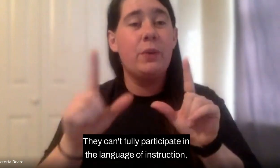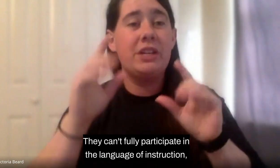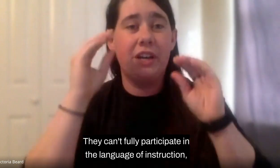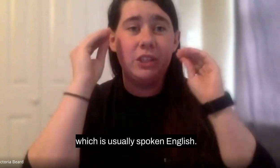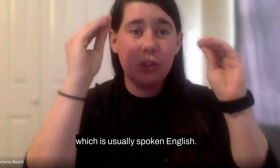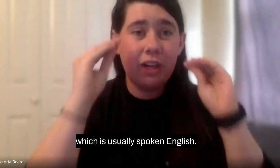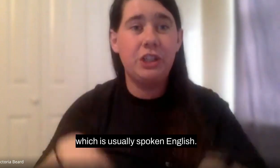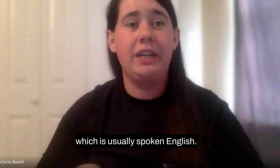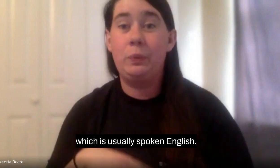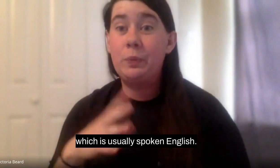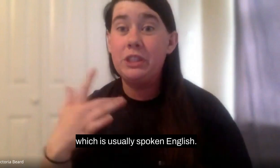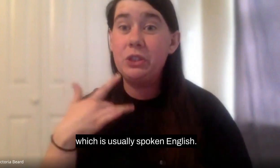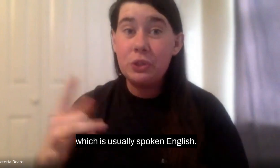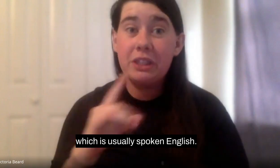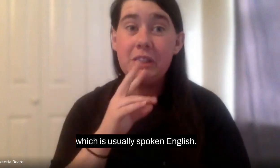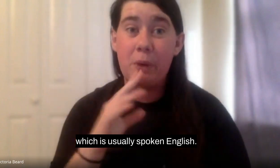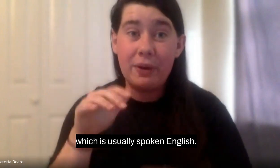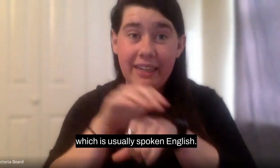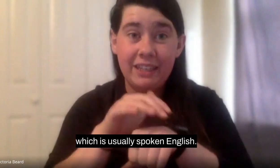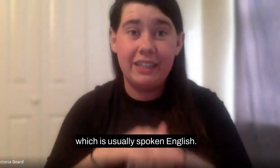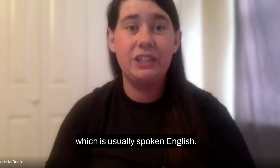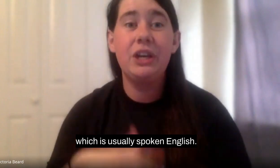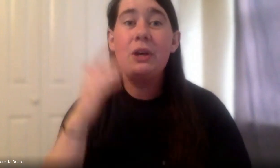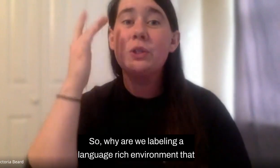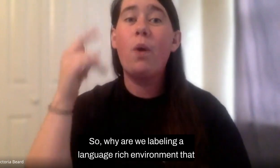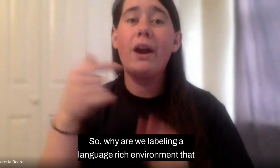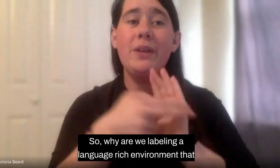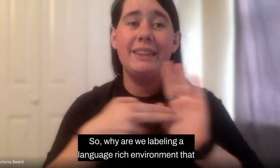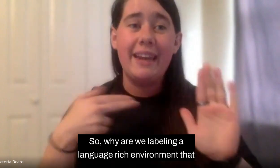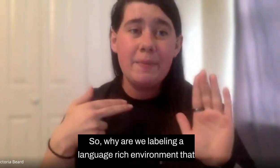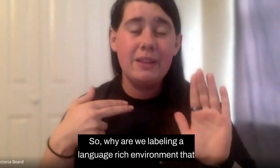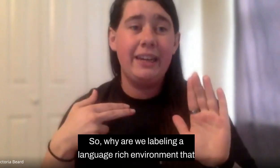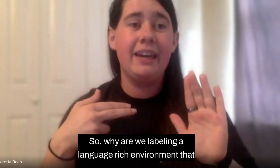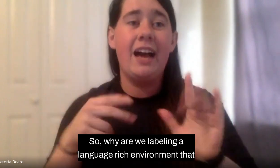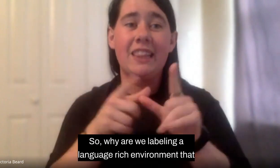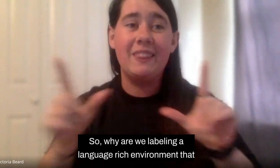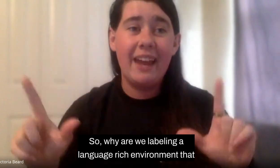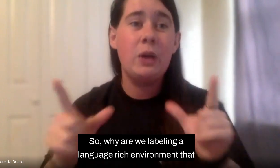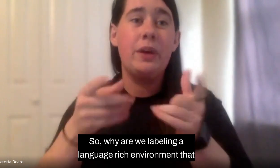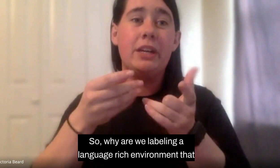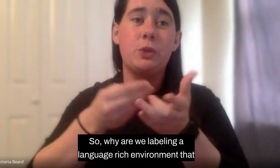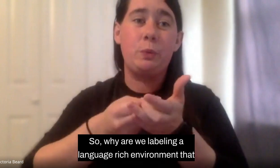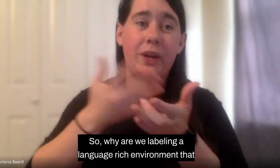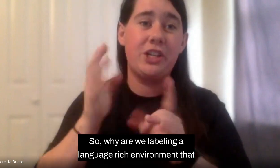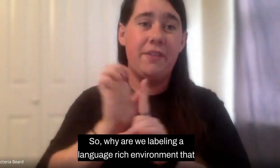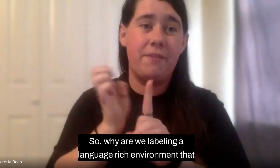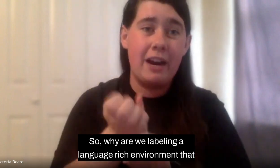of instruction, which is usually spoken English. So why are we labeling a language rich environment